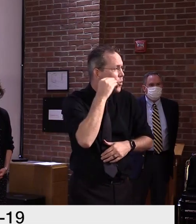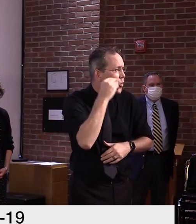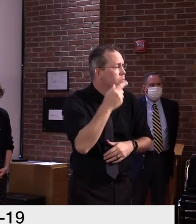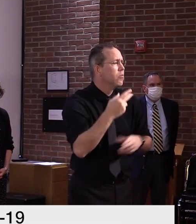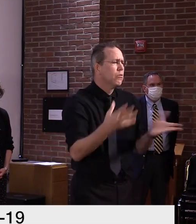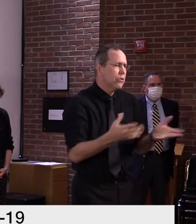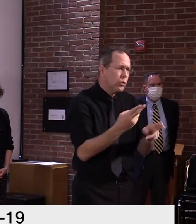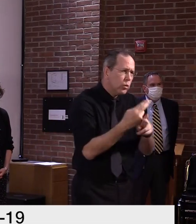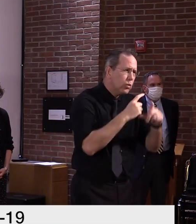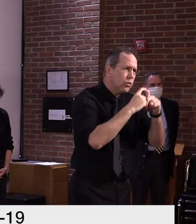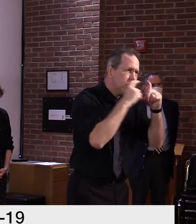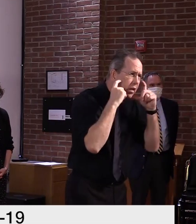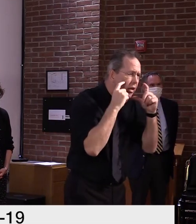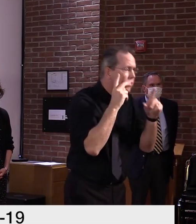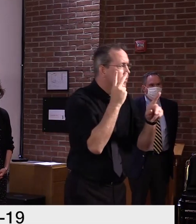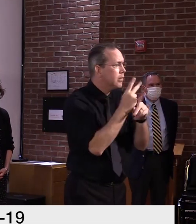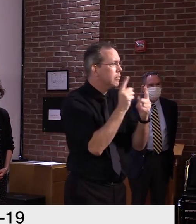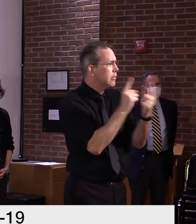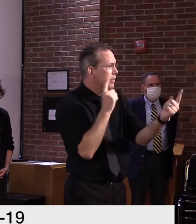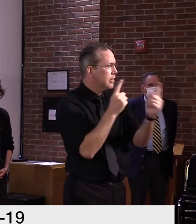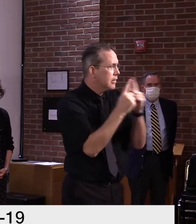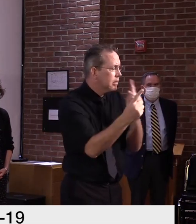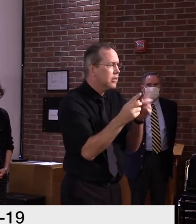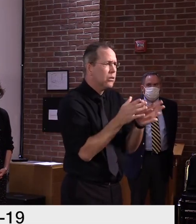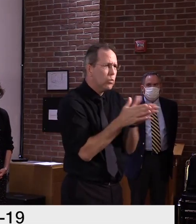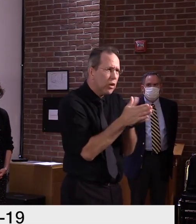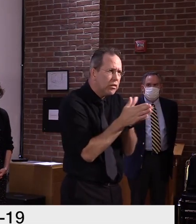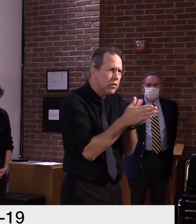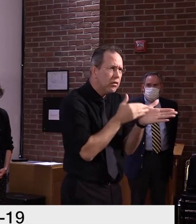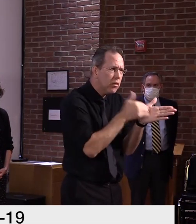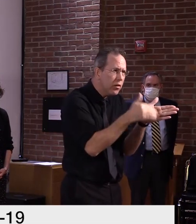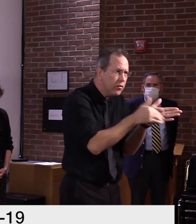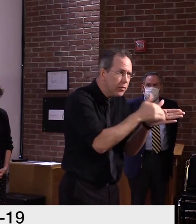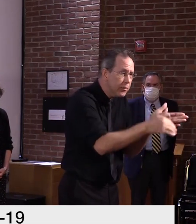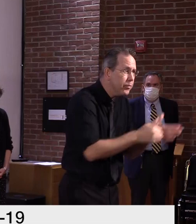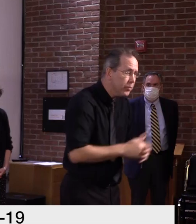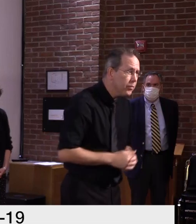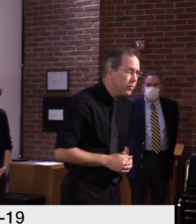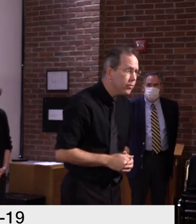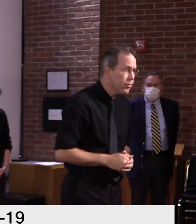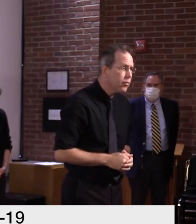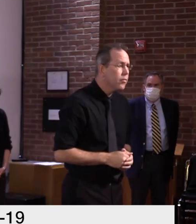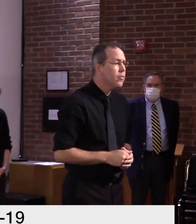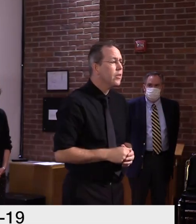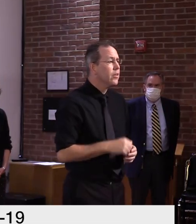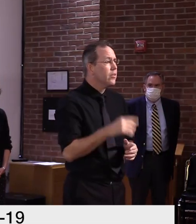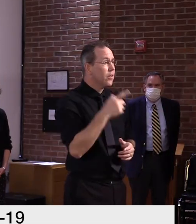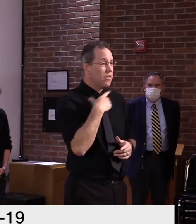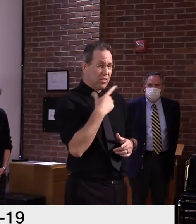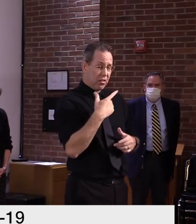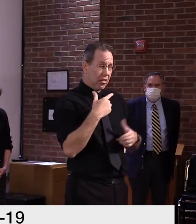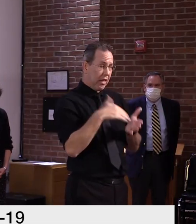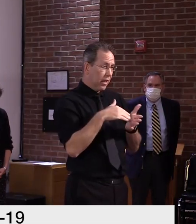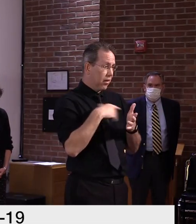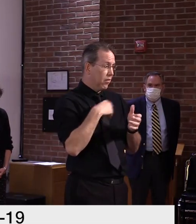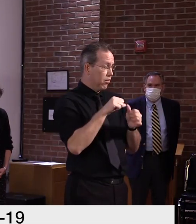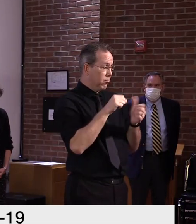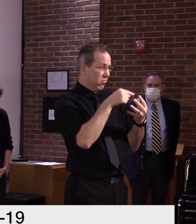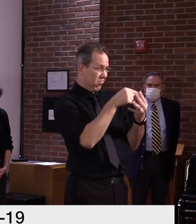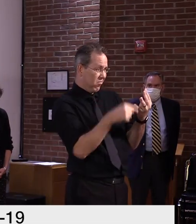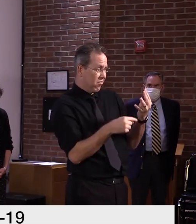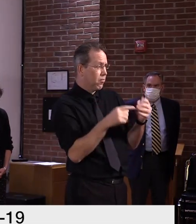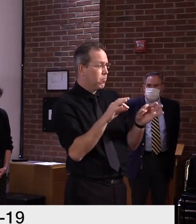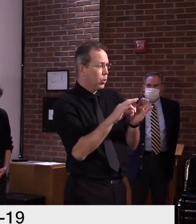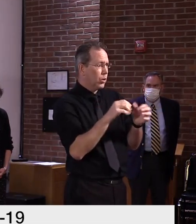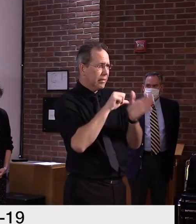Keep six feet apart. Wash your hands frequently and stay home when you're sick. Now we'll turn